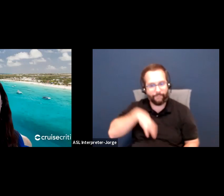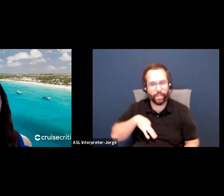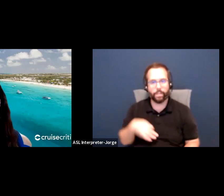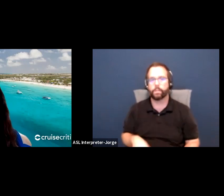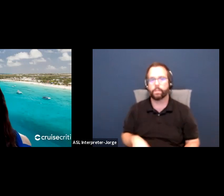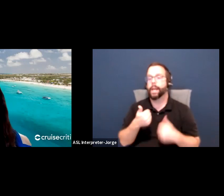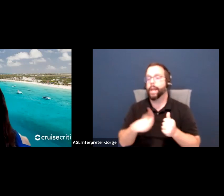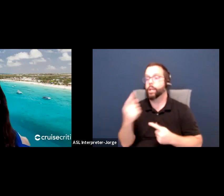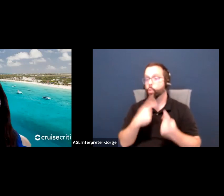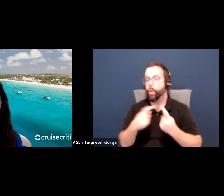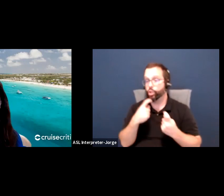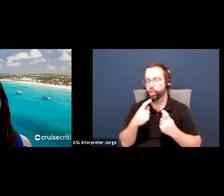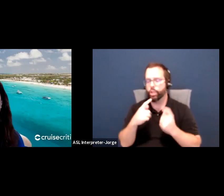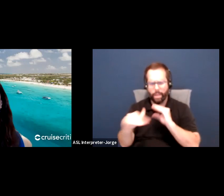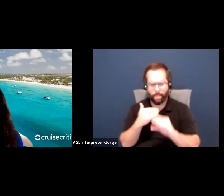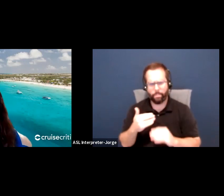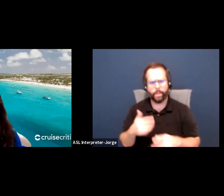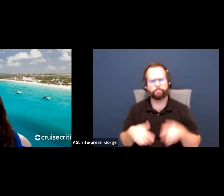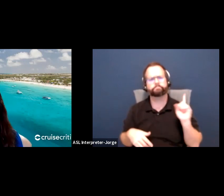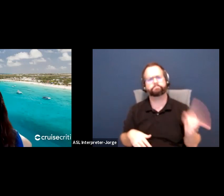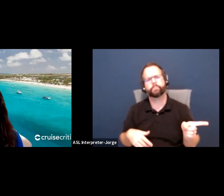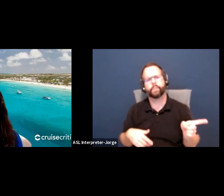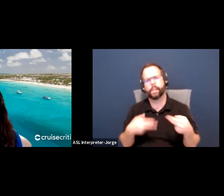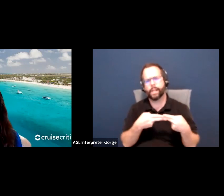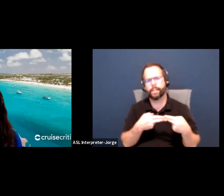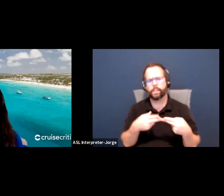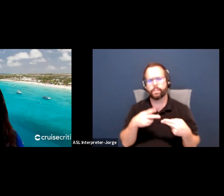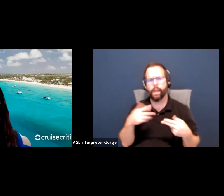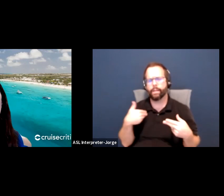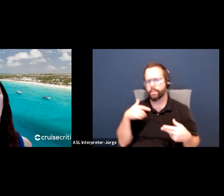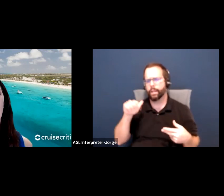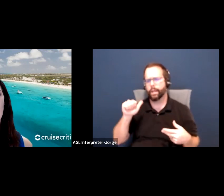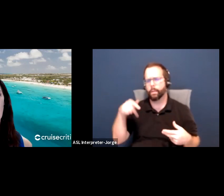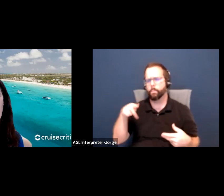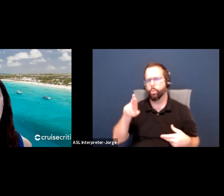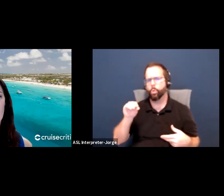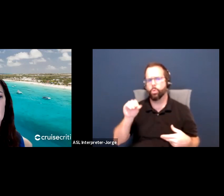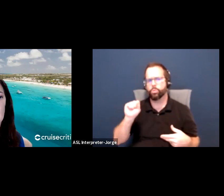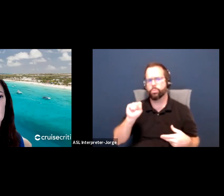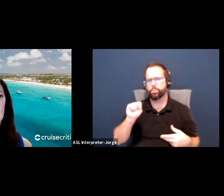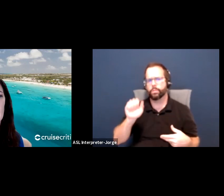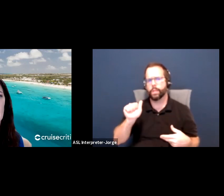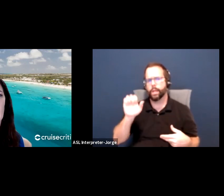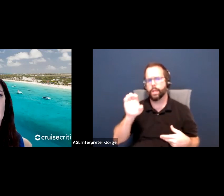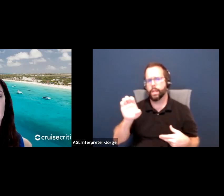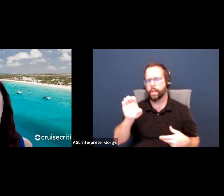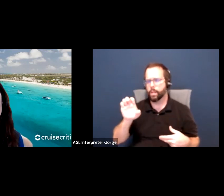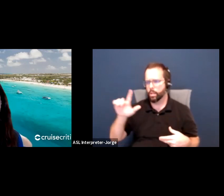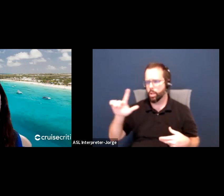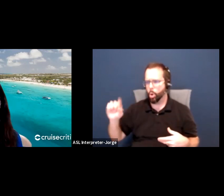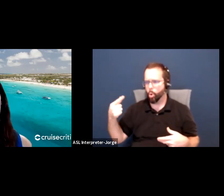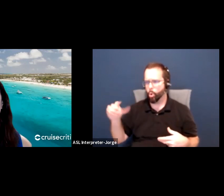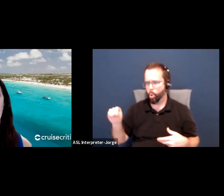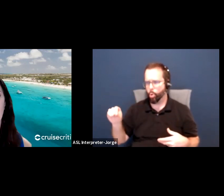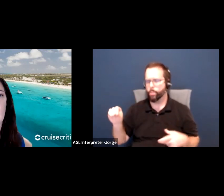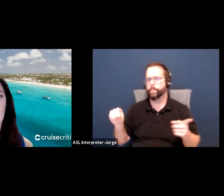The next slide just has APRSA logo. And if you do, I'm offering those who attended this, and even